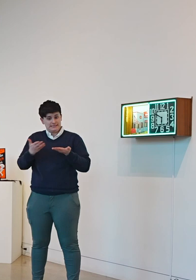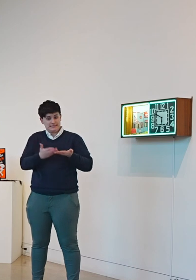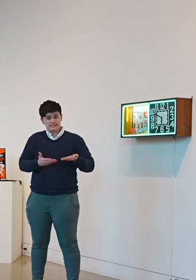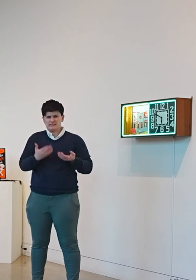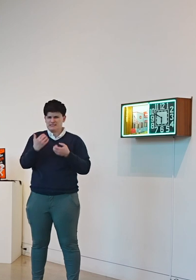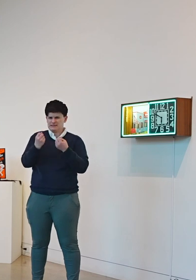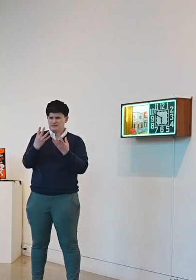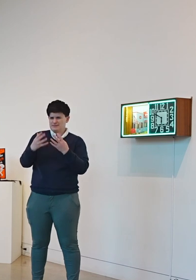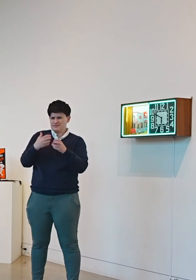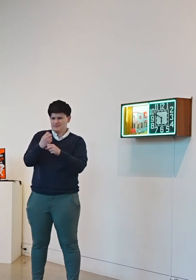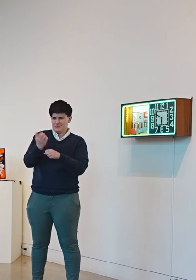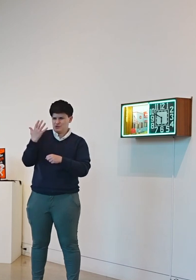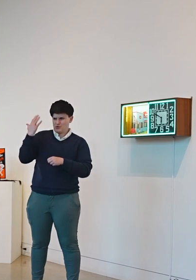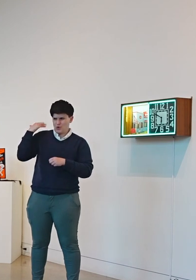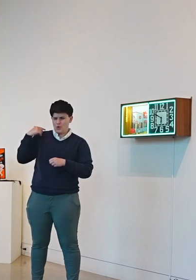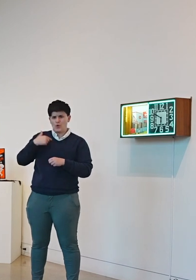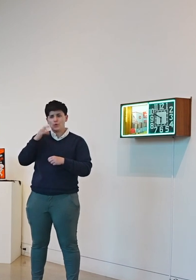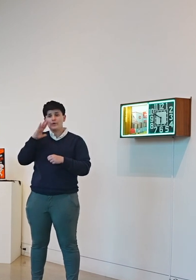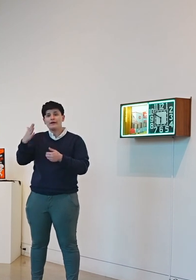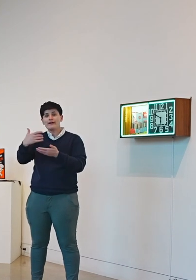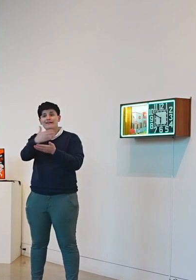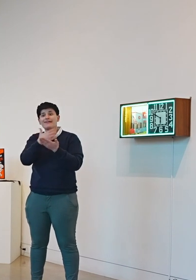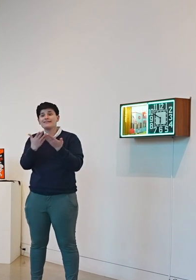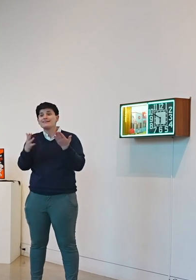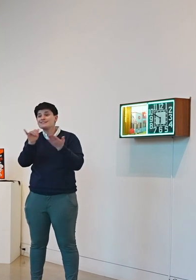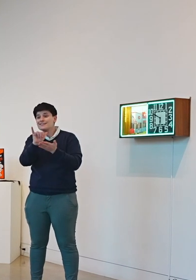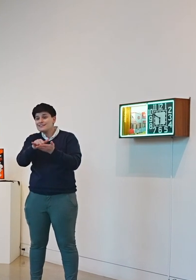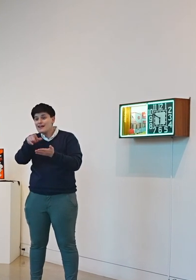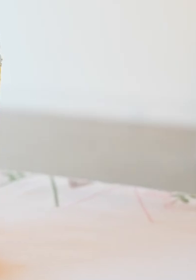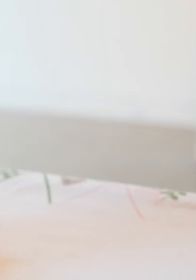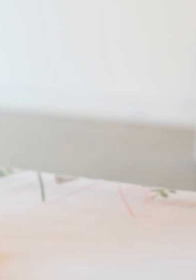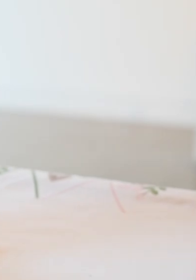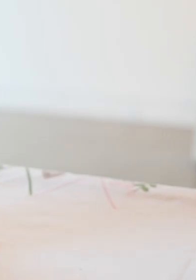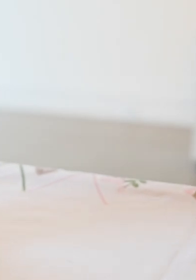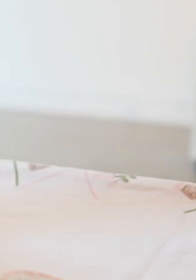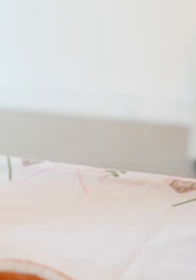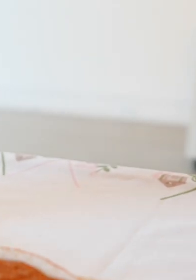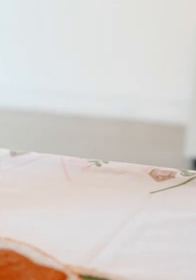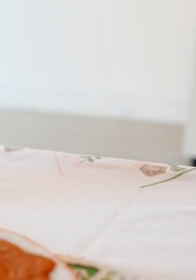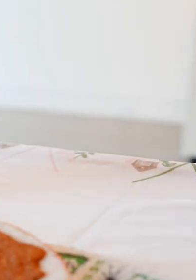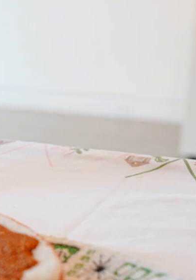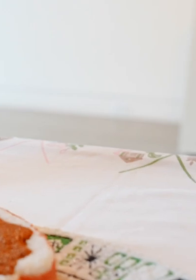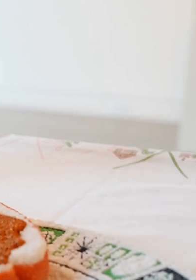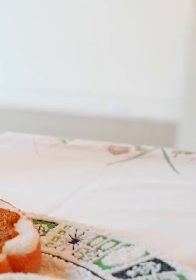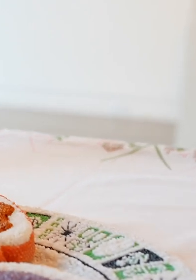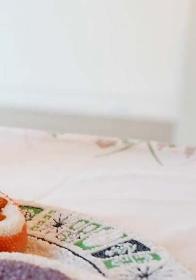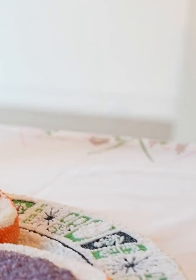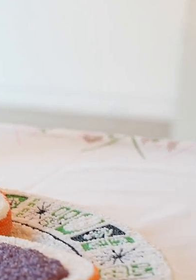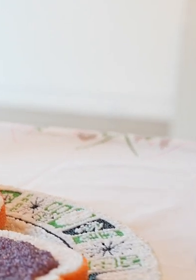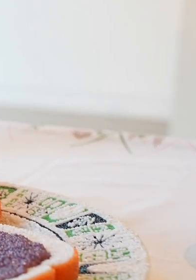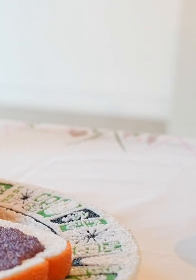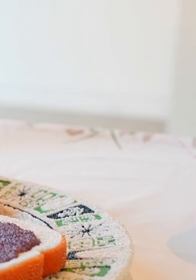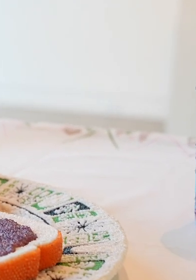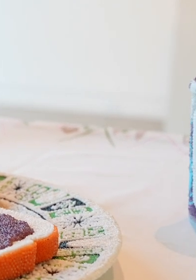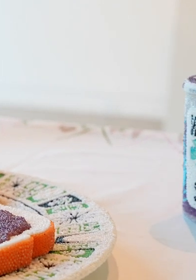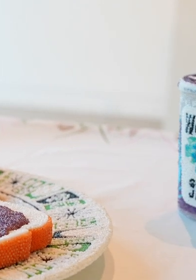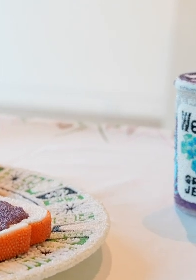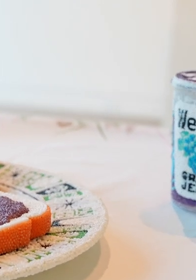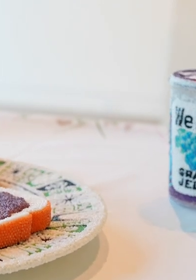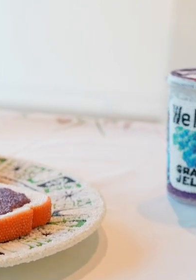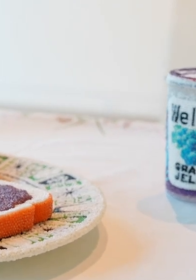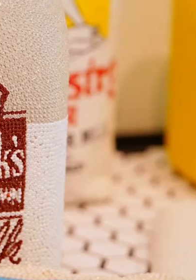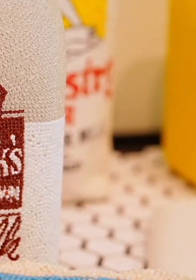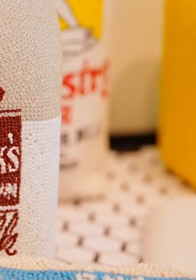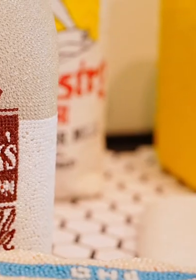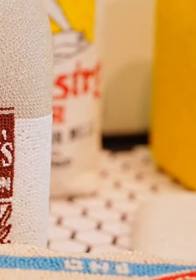years ago and I would collect things like say that peanut butter jar and you know I loved it because